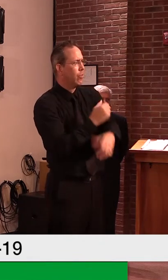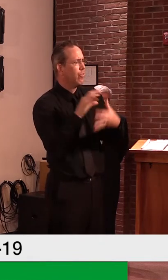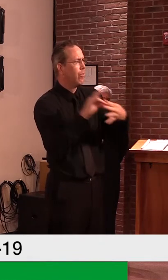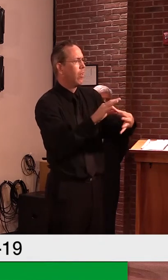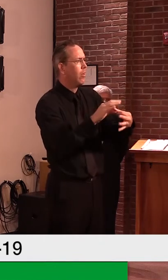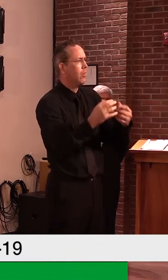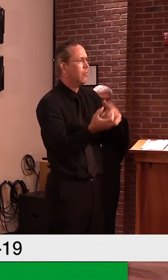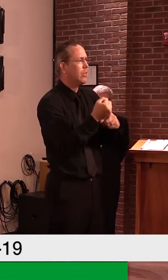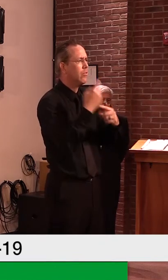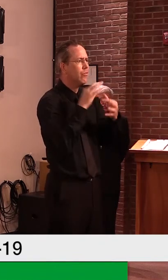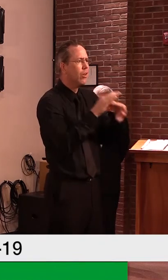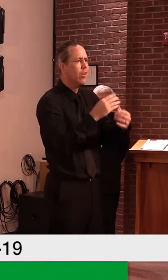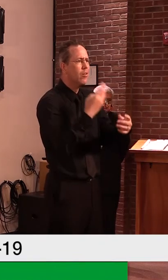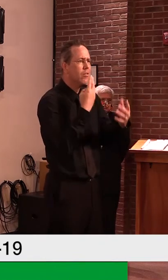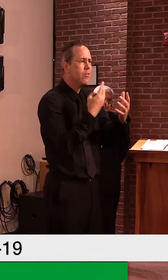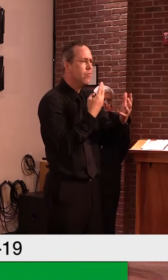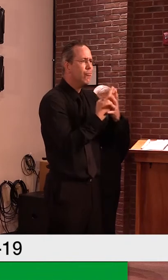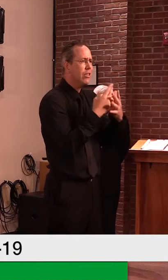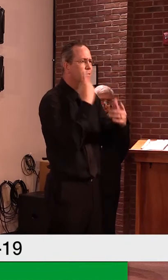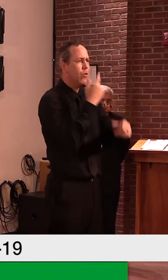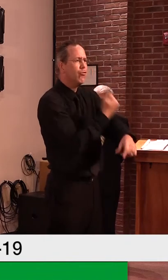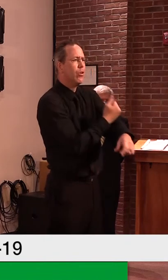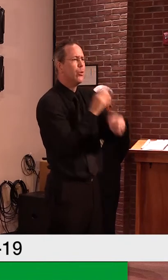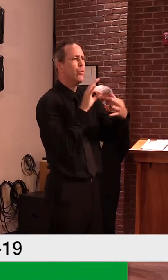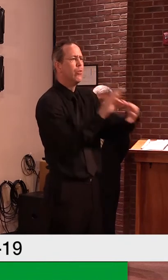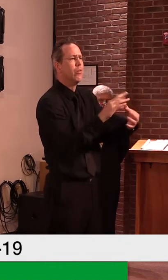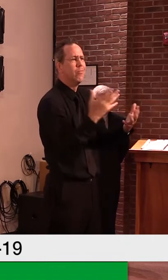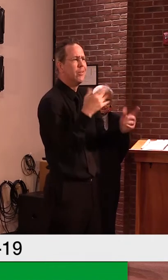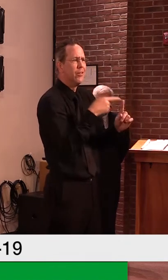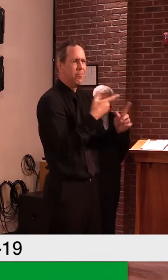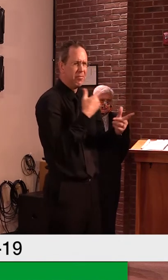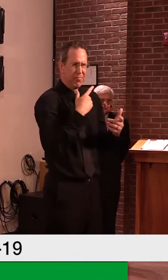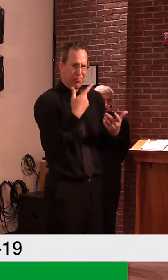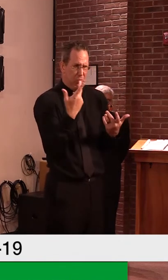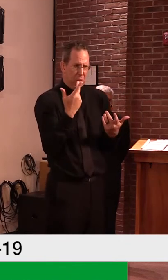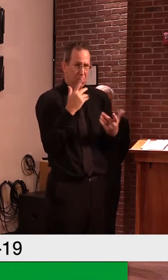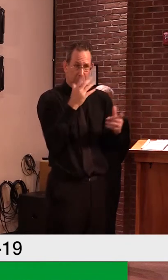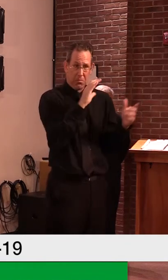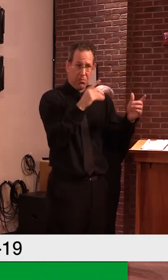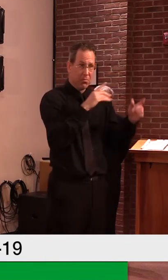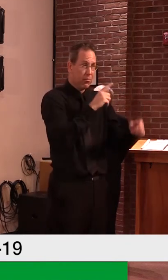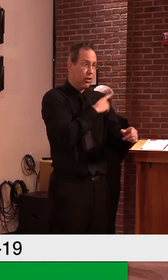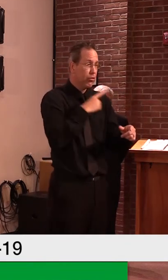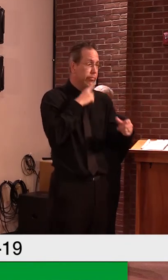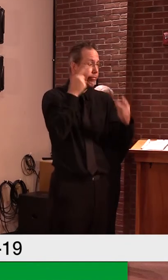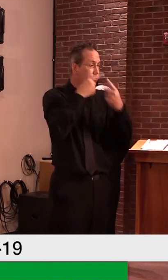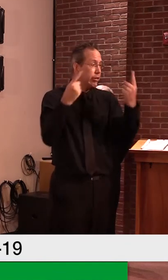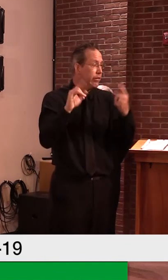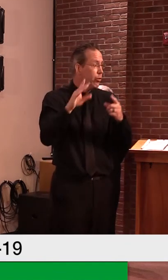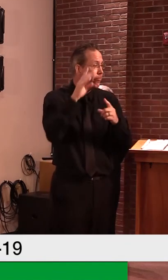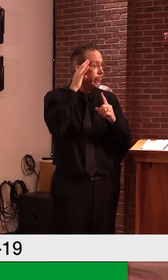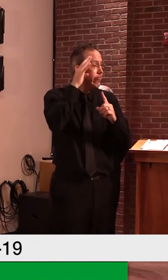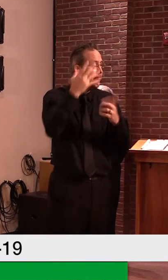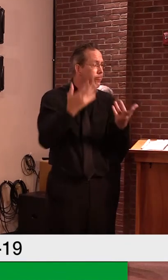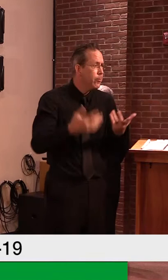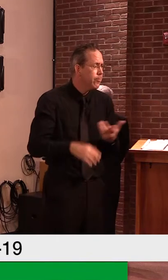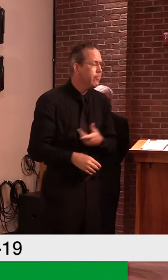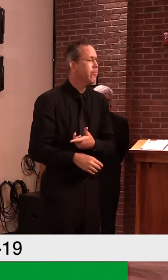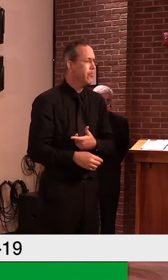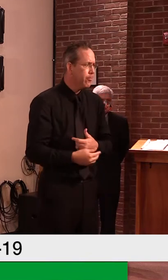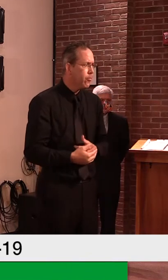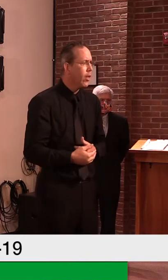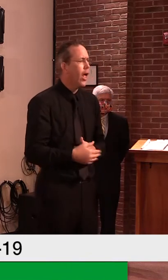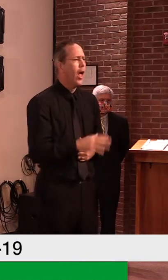Sure. Thanks. Uh, so it, because I, I, I, I was thinking that the way the legislature was,